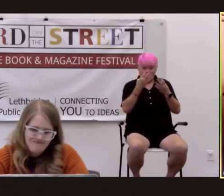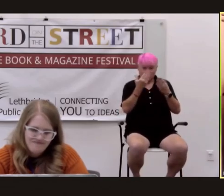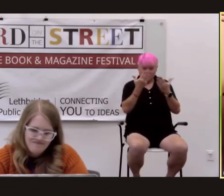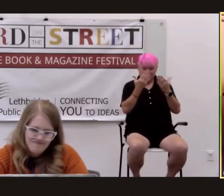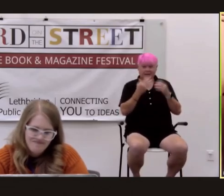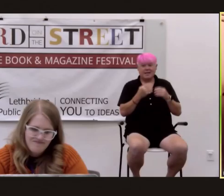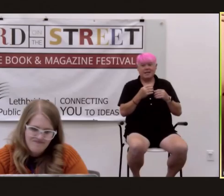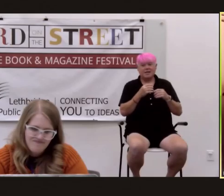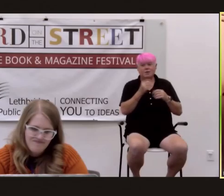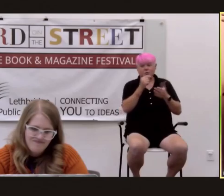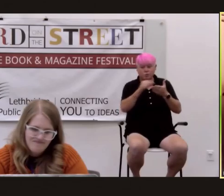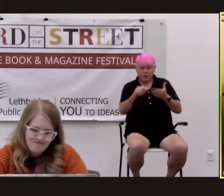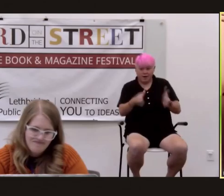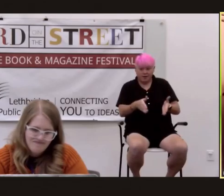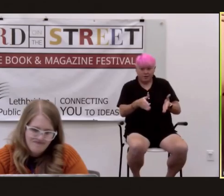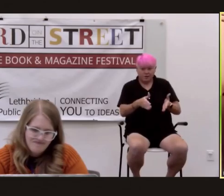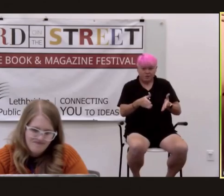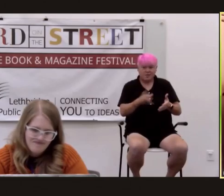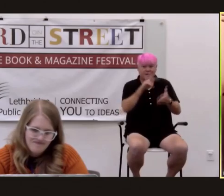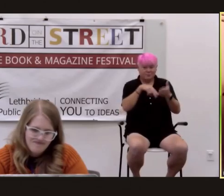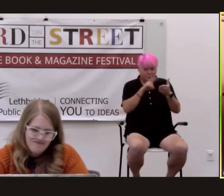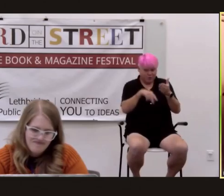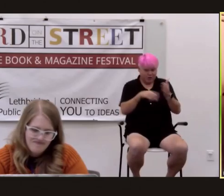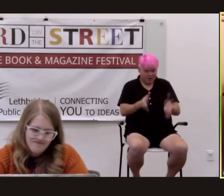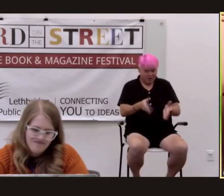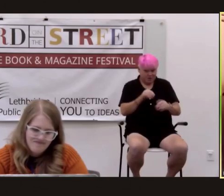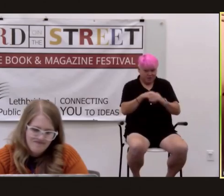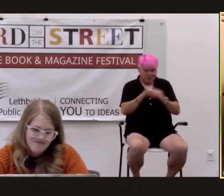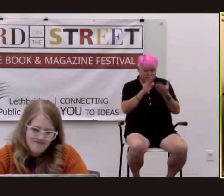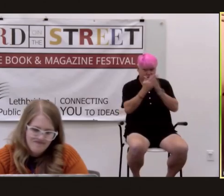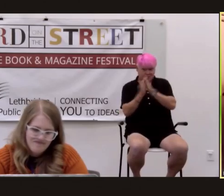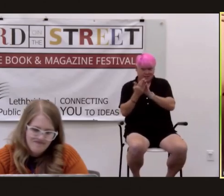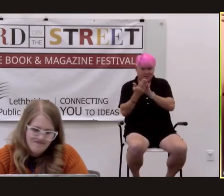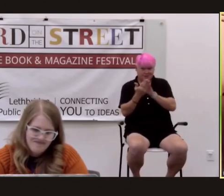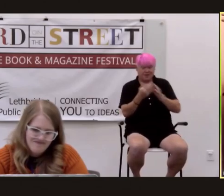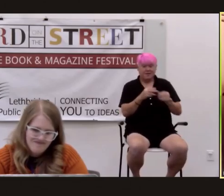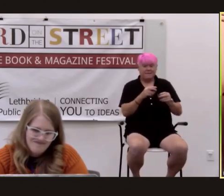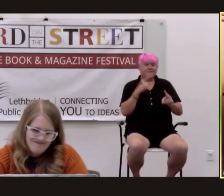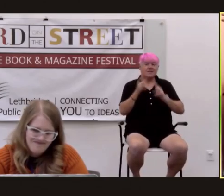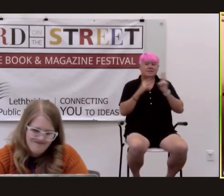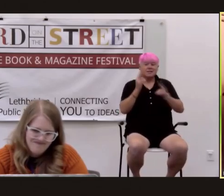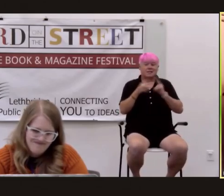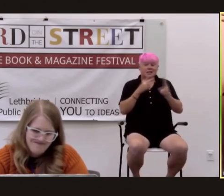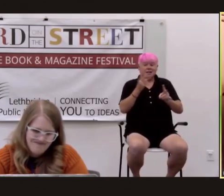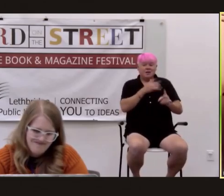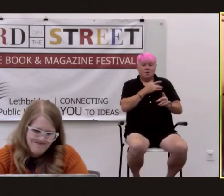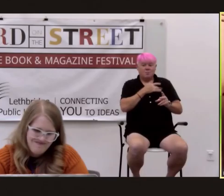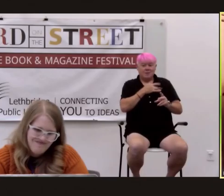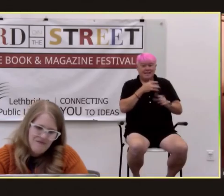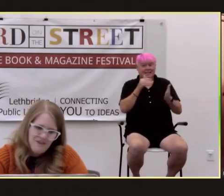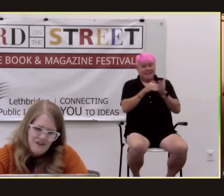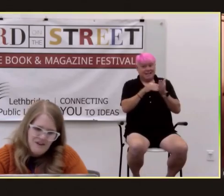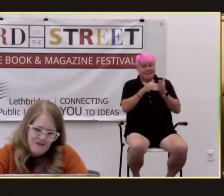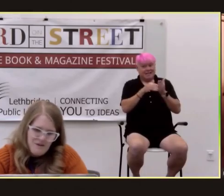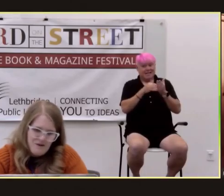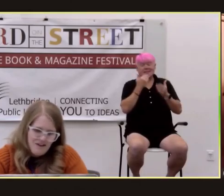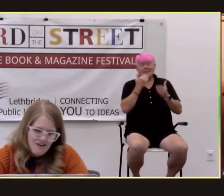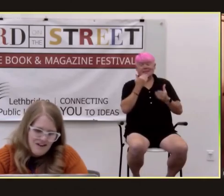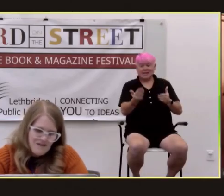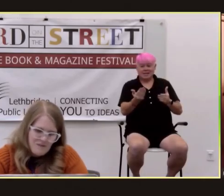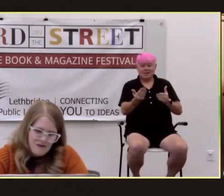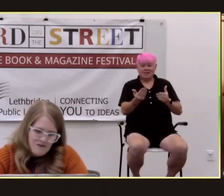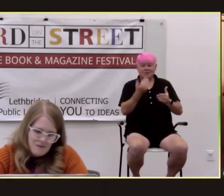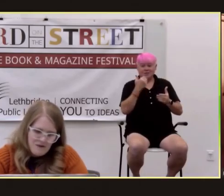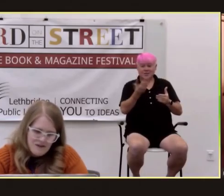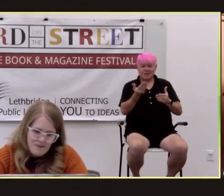and passionate readers in your town i would visit it in a heartbeat any day of the week well thank you robert and